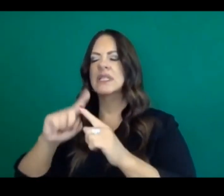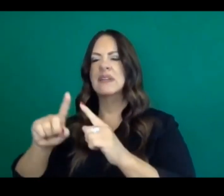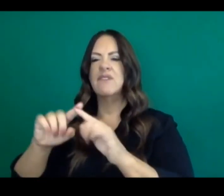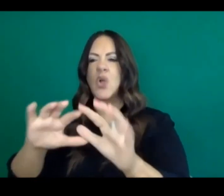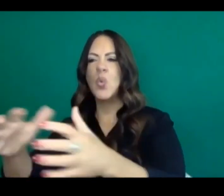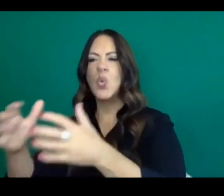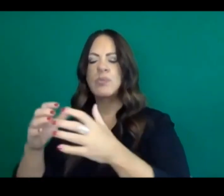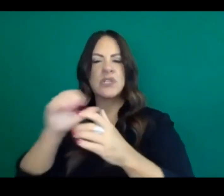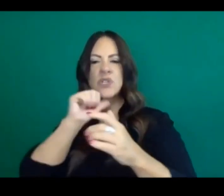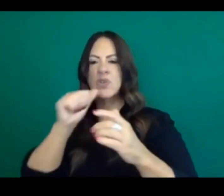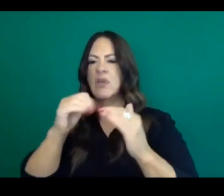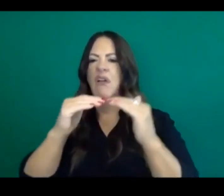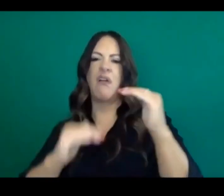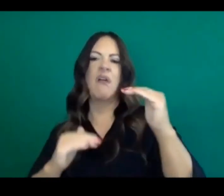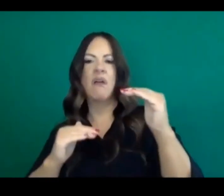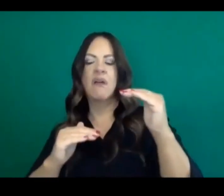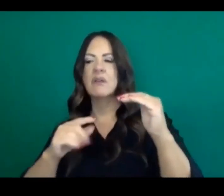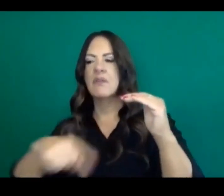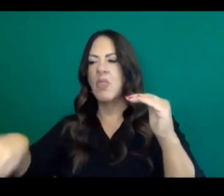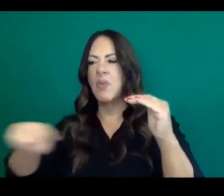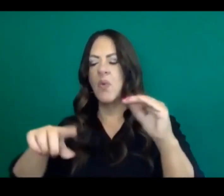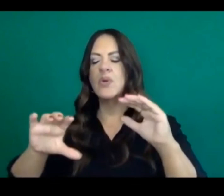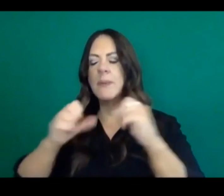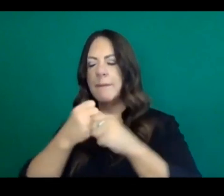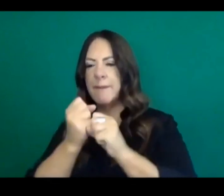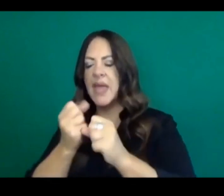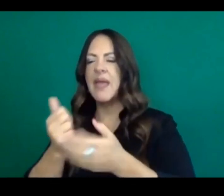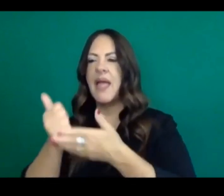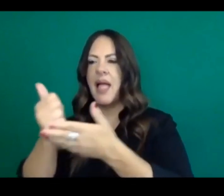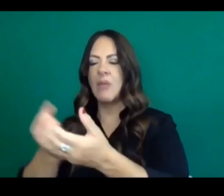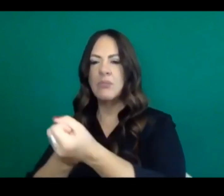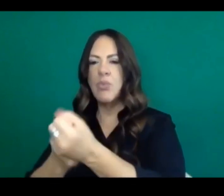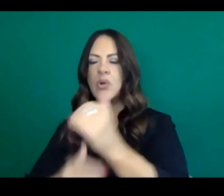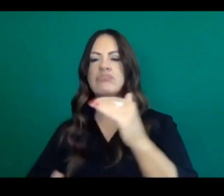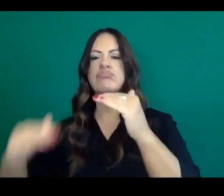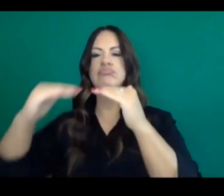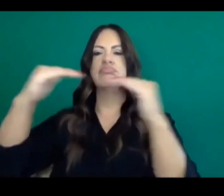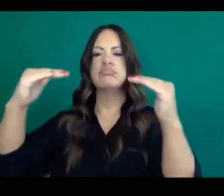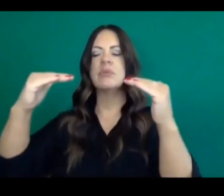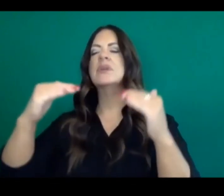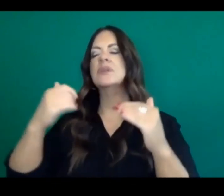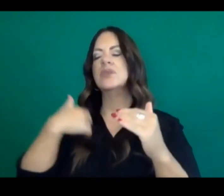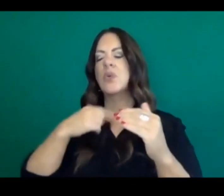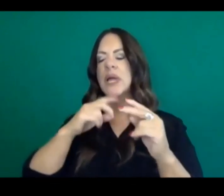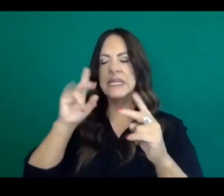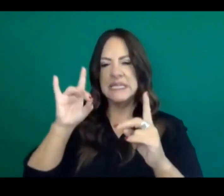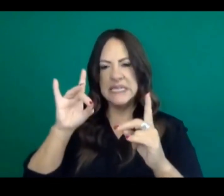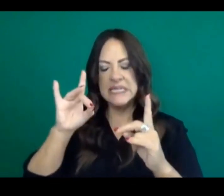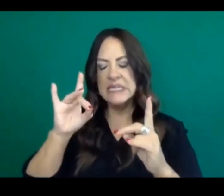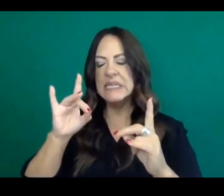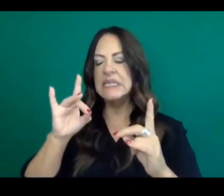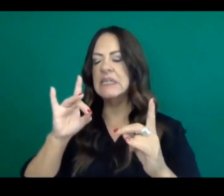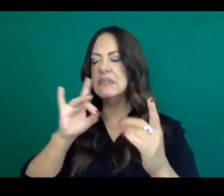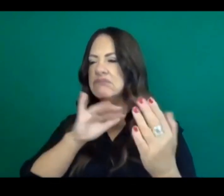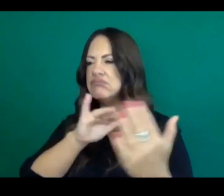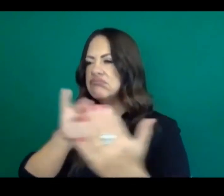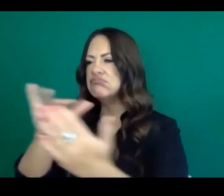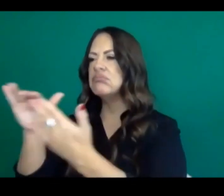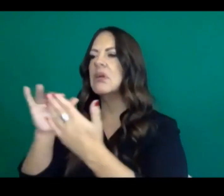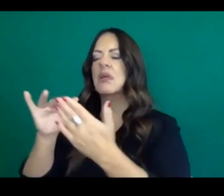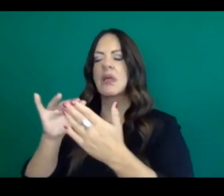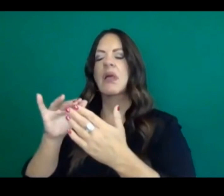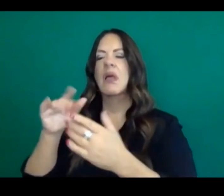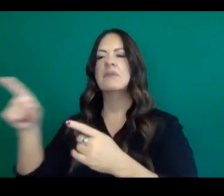and, um, moving towards closing disparities. There's plenty of states that, like us really declare the interest in